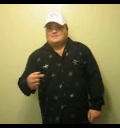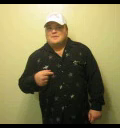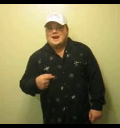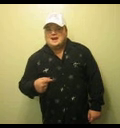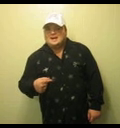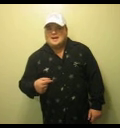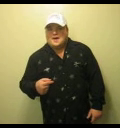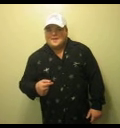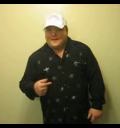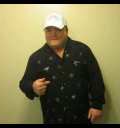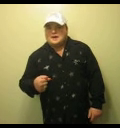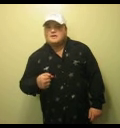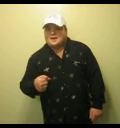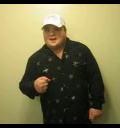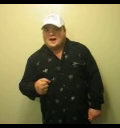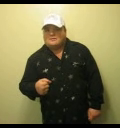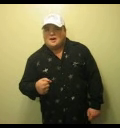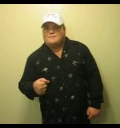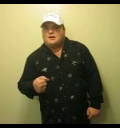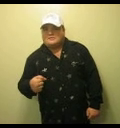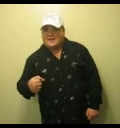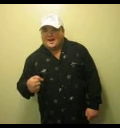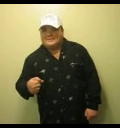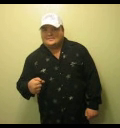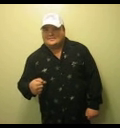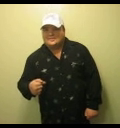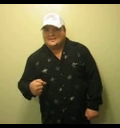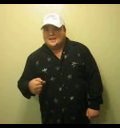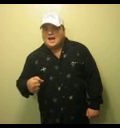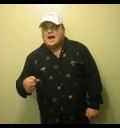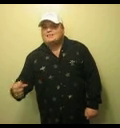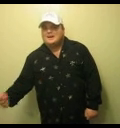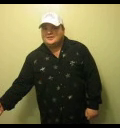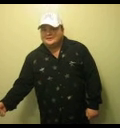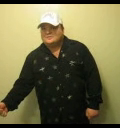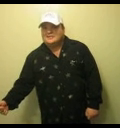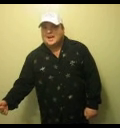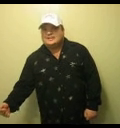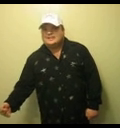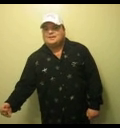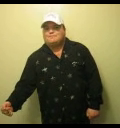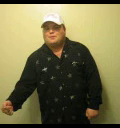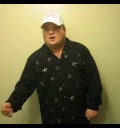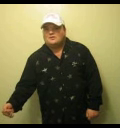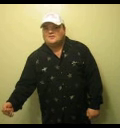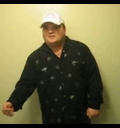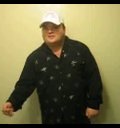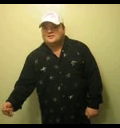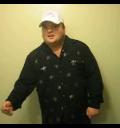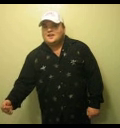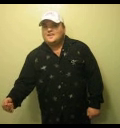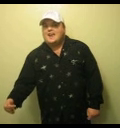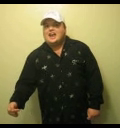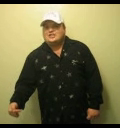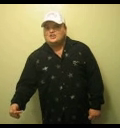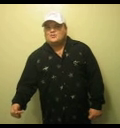me, the American Outlaw Mark Thomas, and my new tag team partner, the Asian